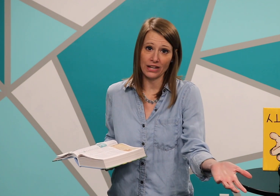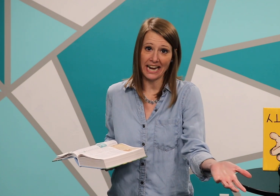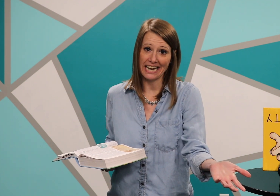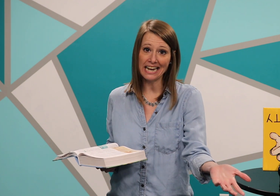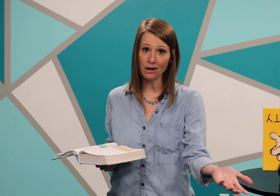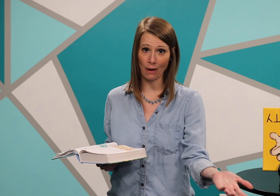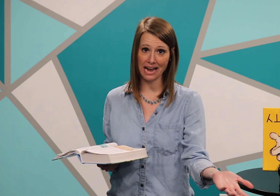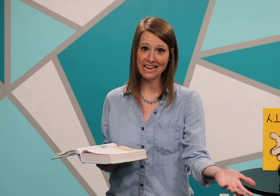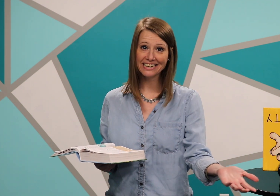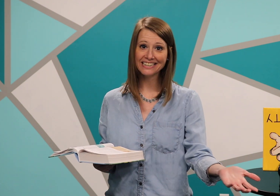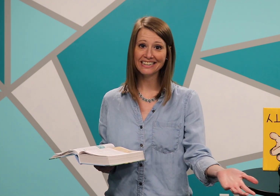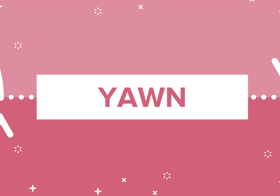the night anyway.